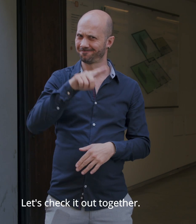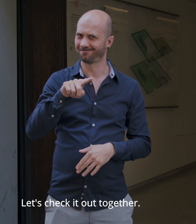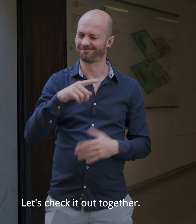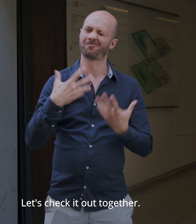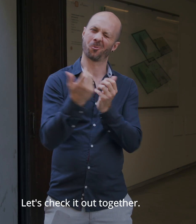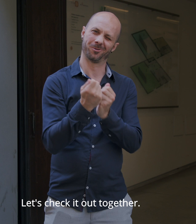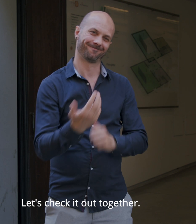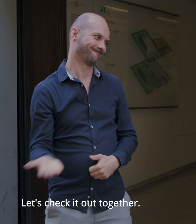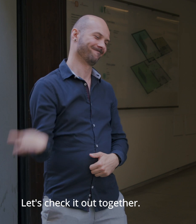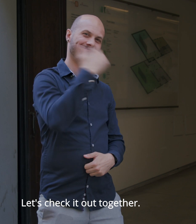Let's check it out together.